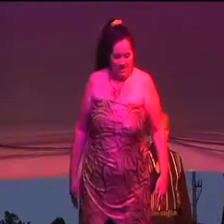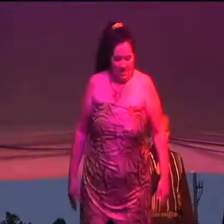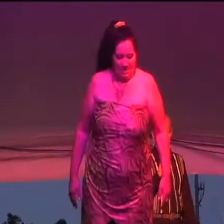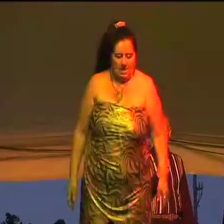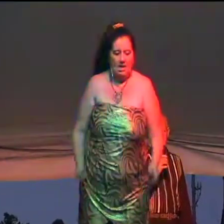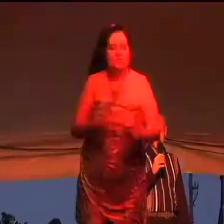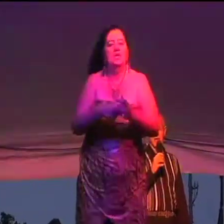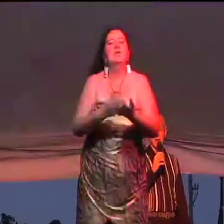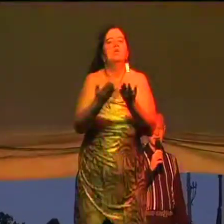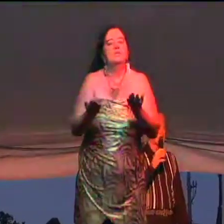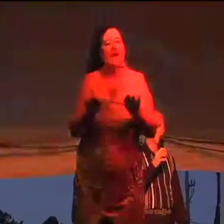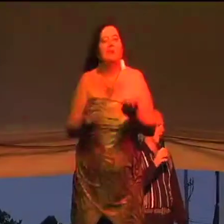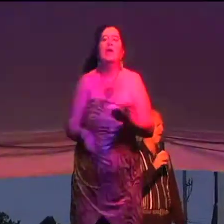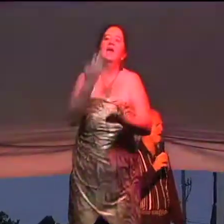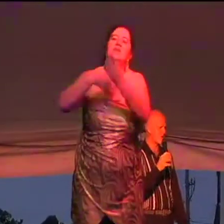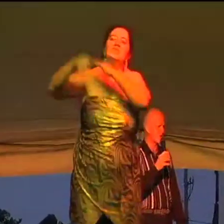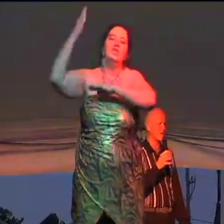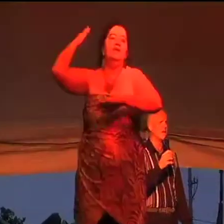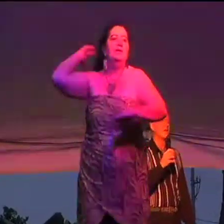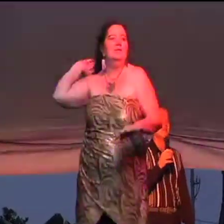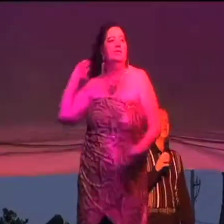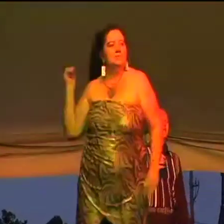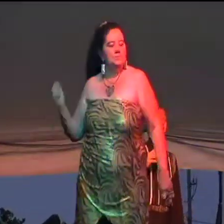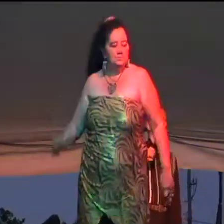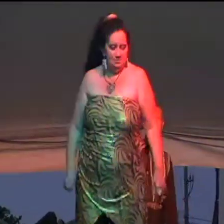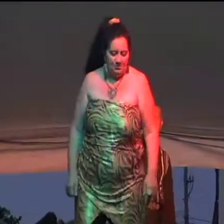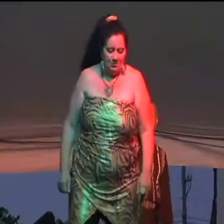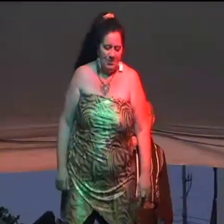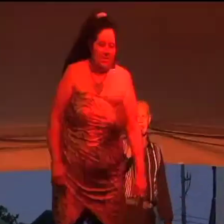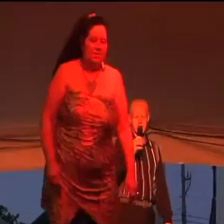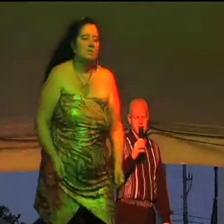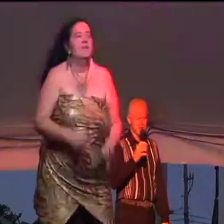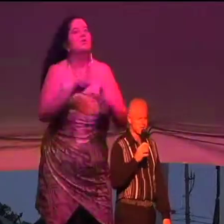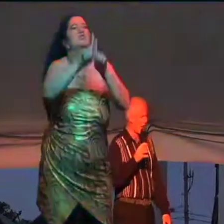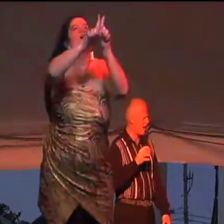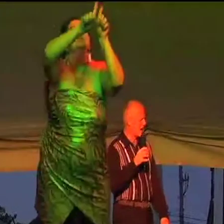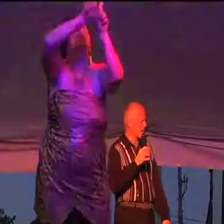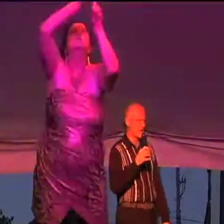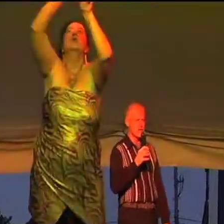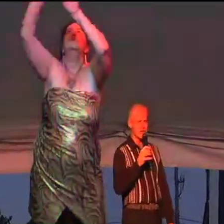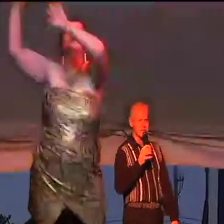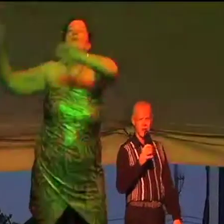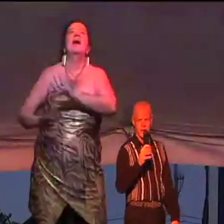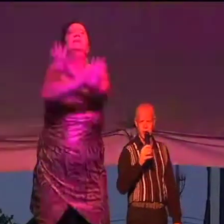I was here the smell of light to see A single star that tore so brightly